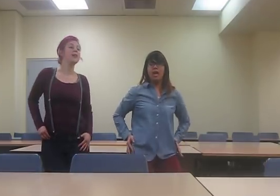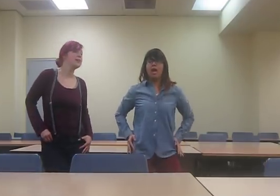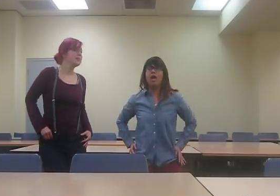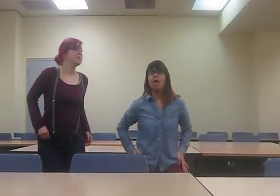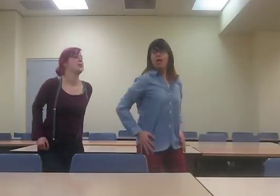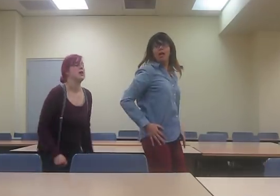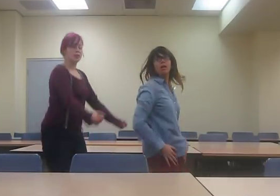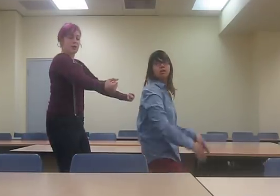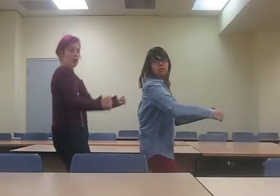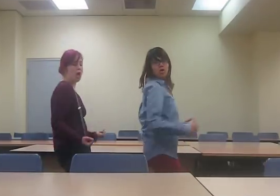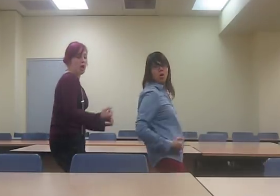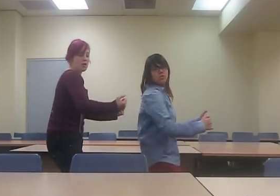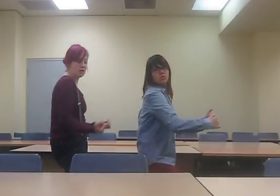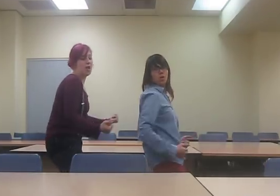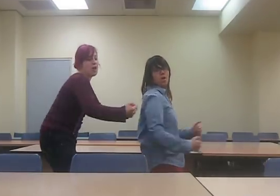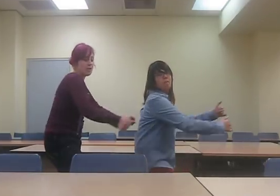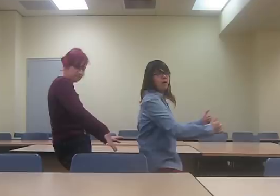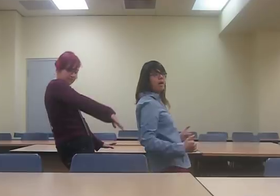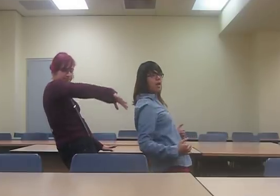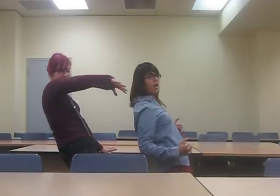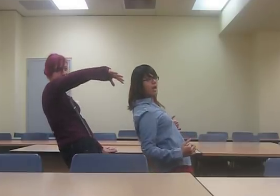Just go, so back Just